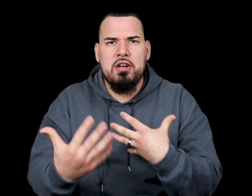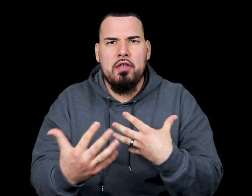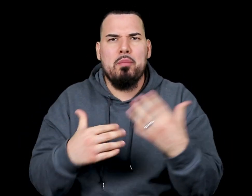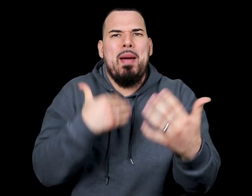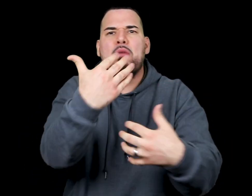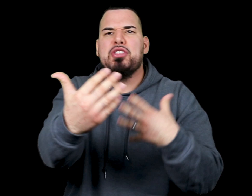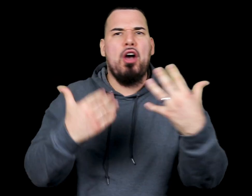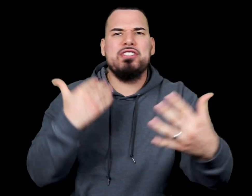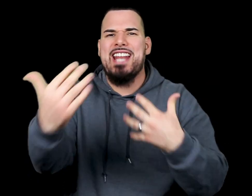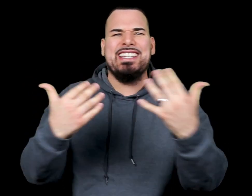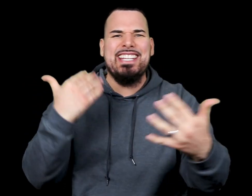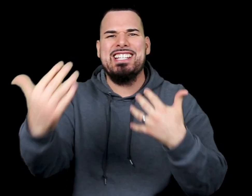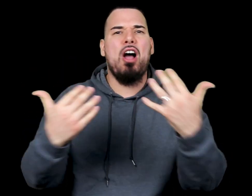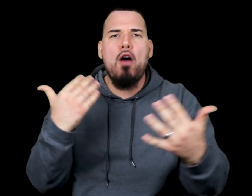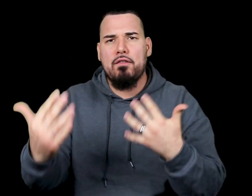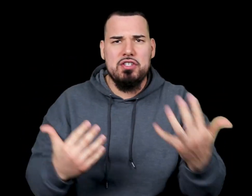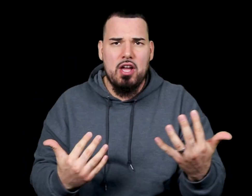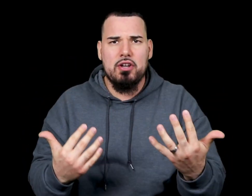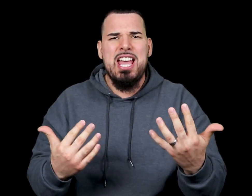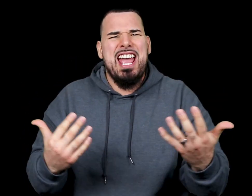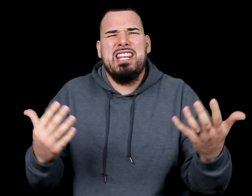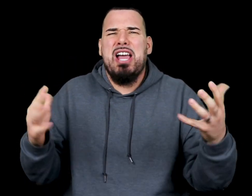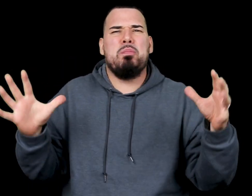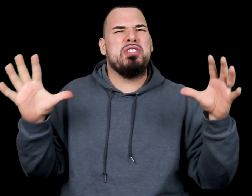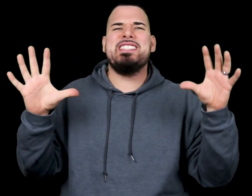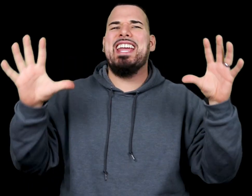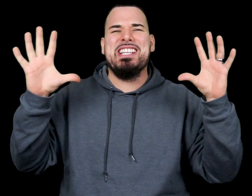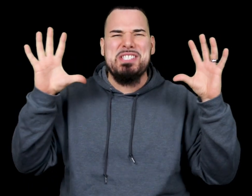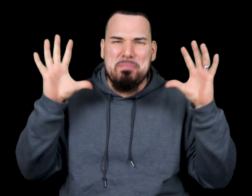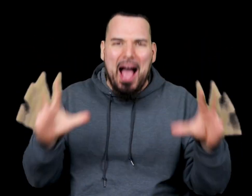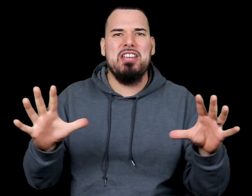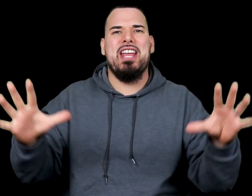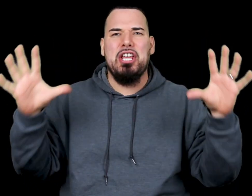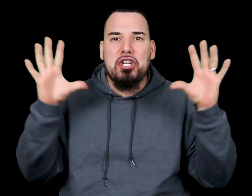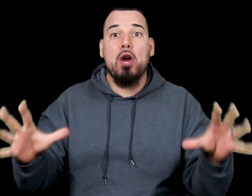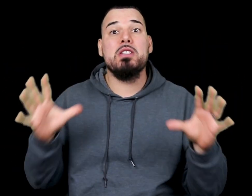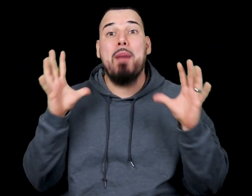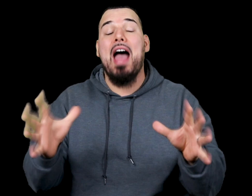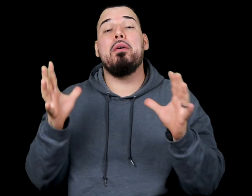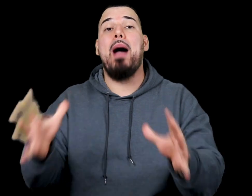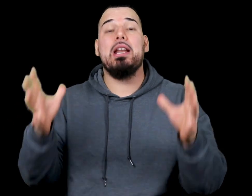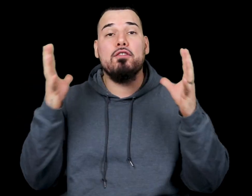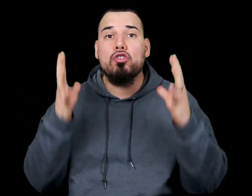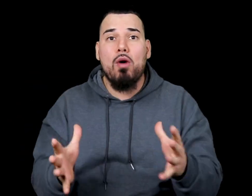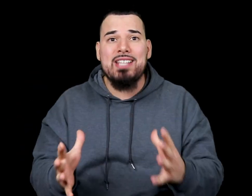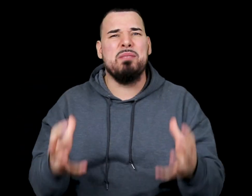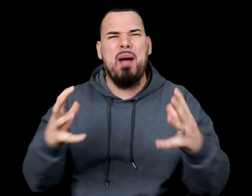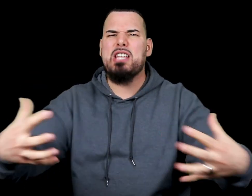another, bounce thoughts and ideas off of each other, and it'll help you just to get inspired and encouraged by the body of Christ. The body